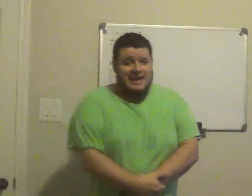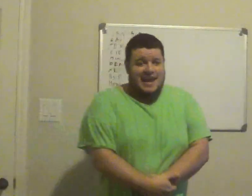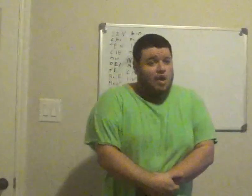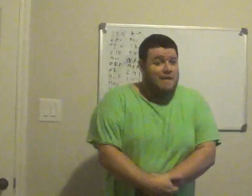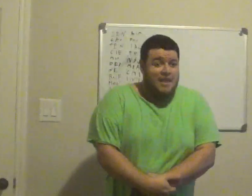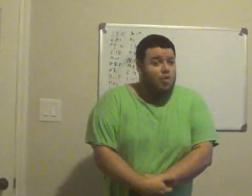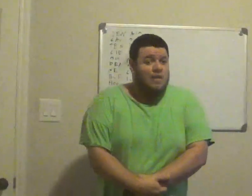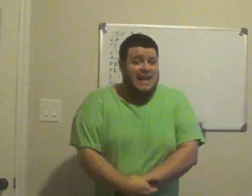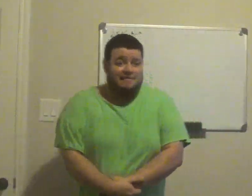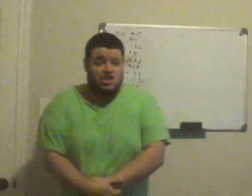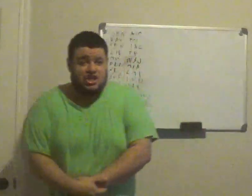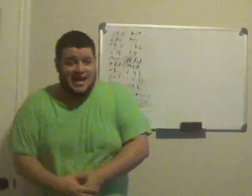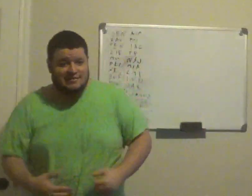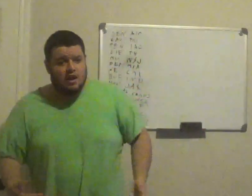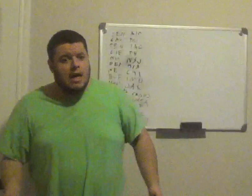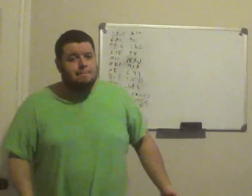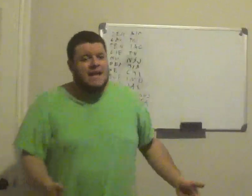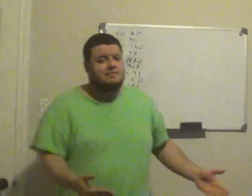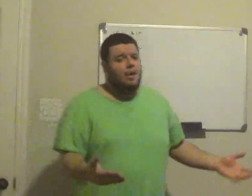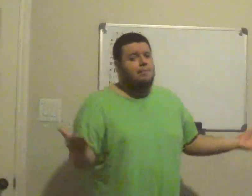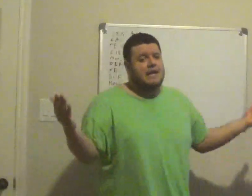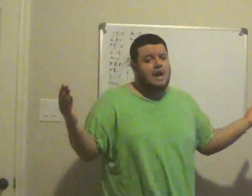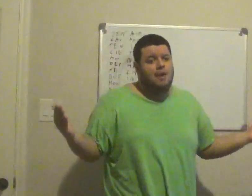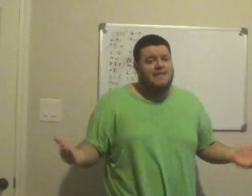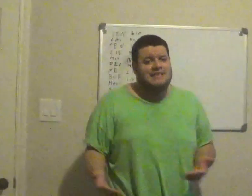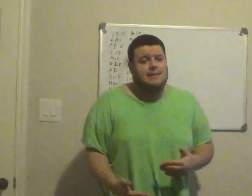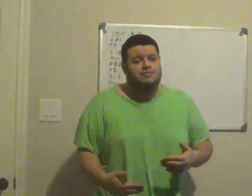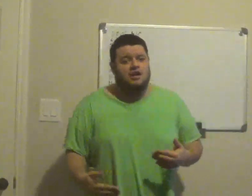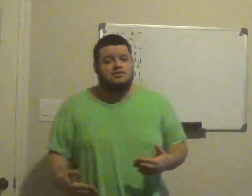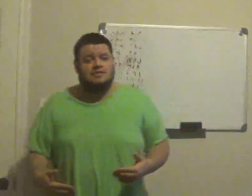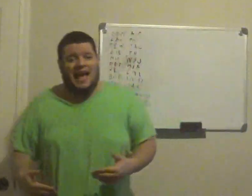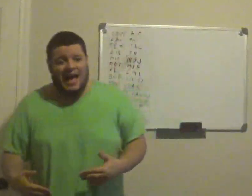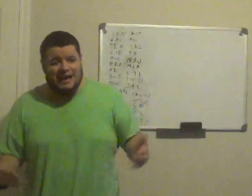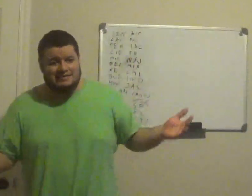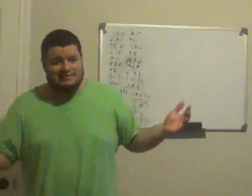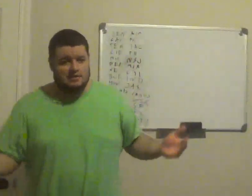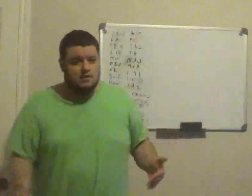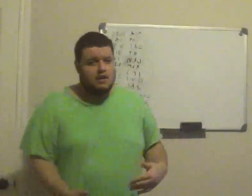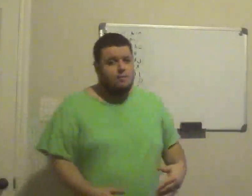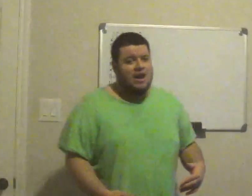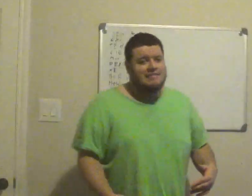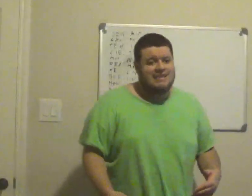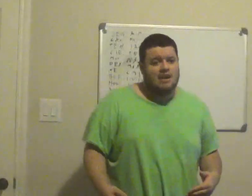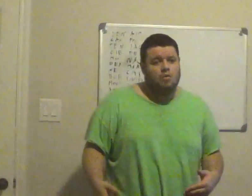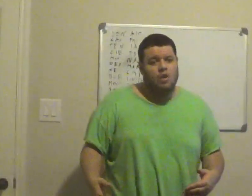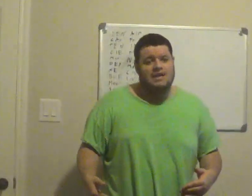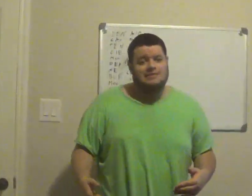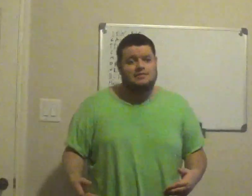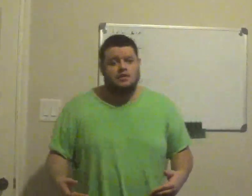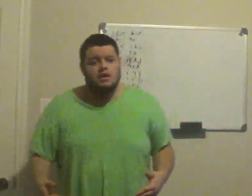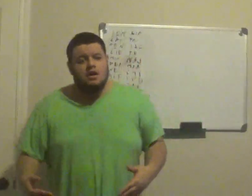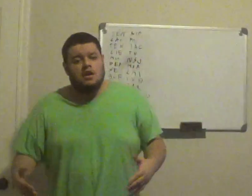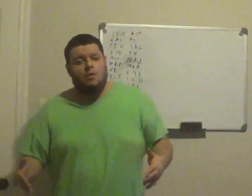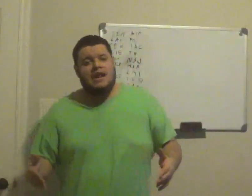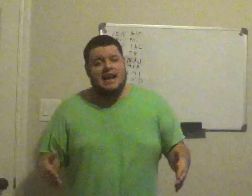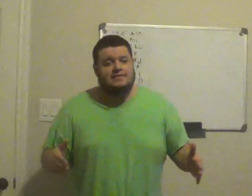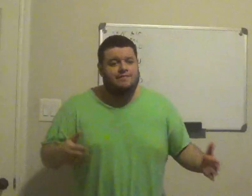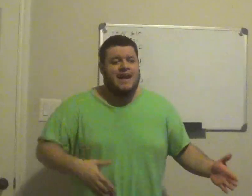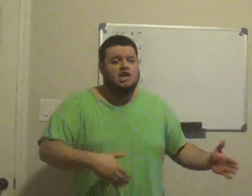Diego and they don't really have shit, baseball, but come on, that team sucks ass, more after Tiger Woods, you know, when he had his affairs,